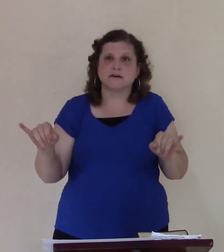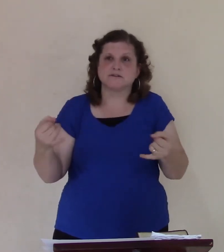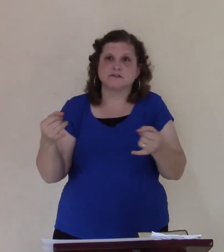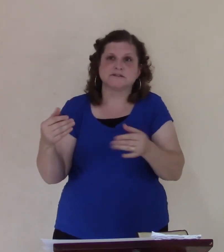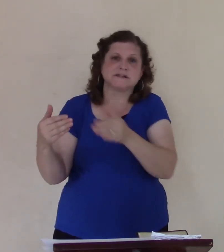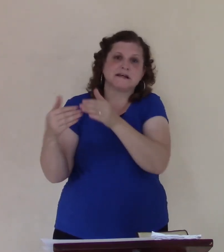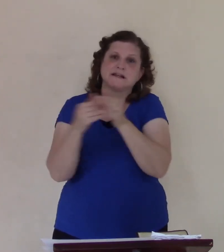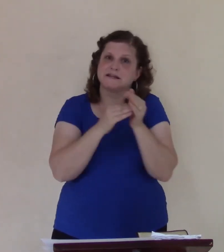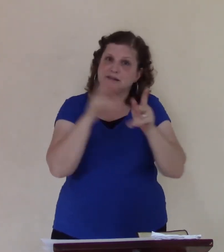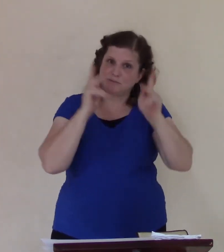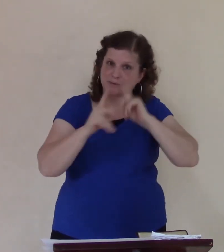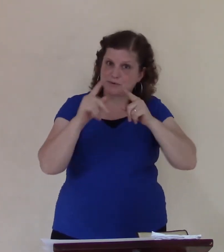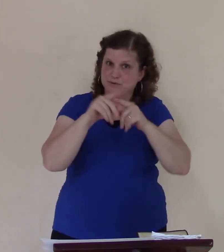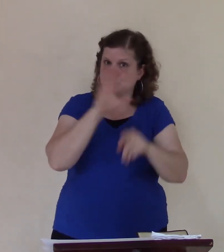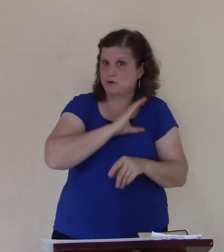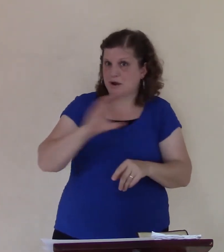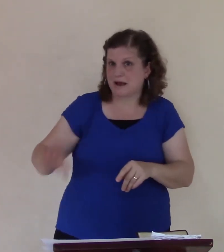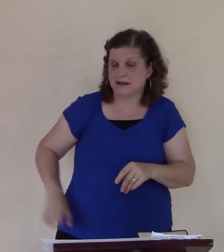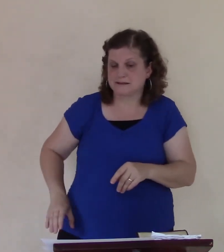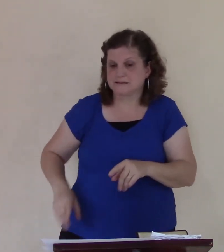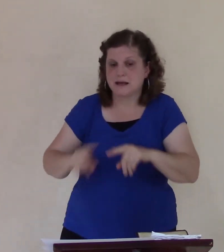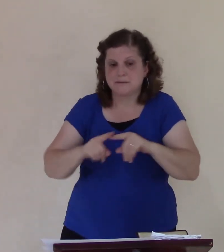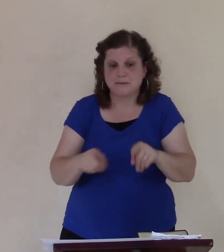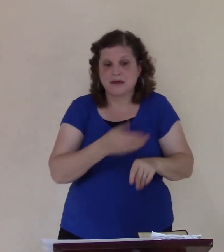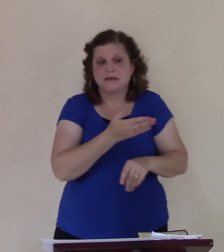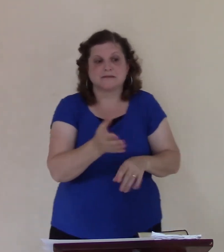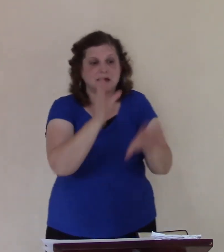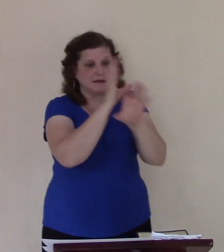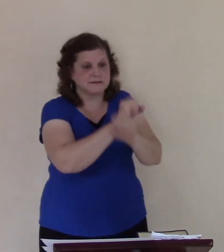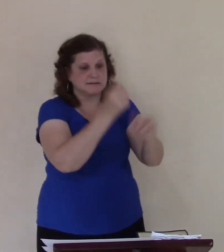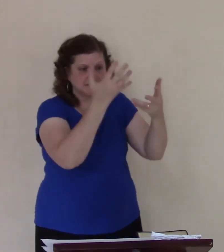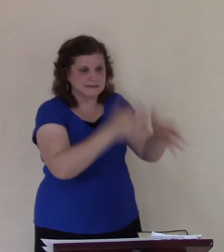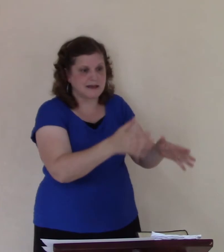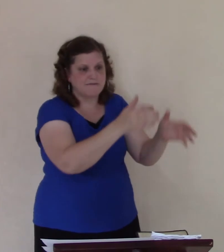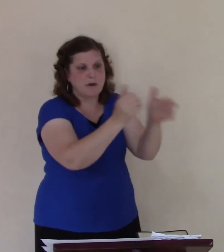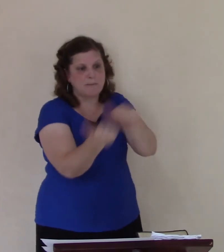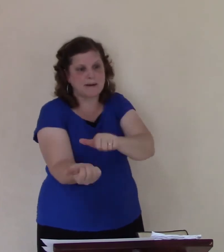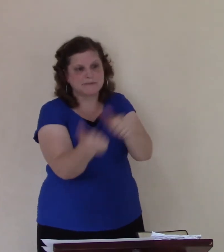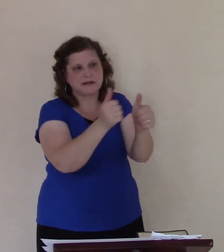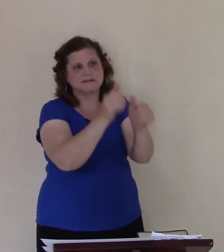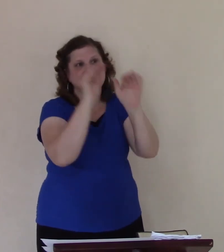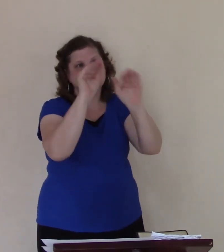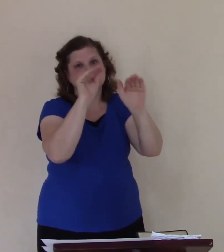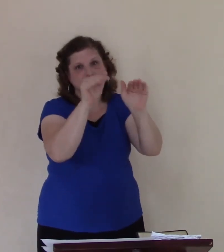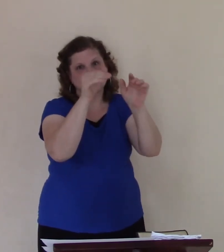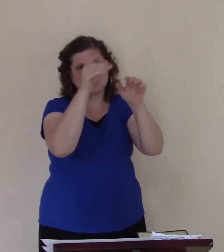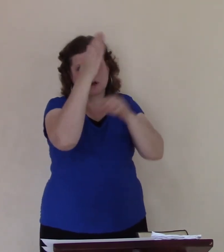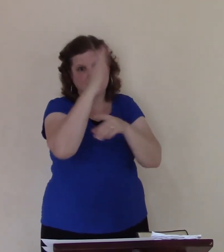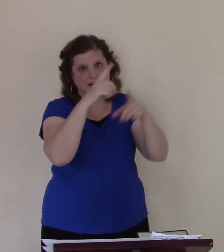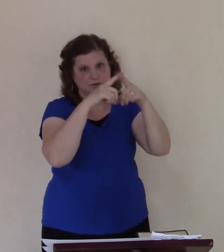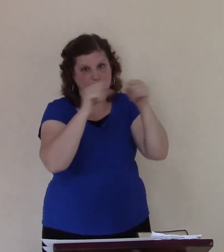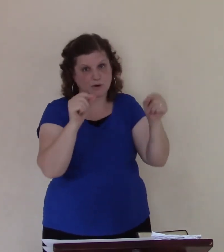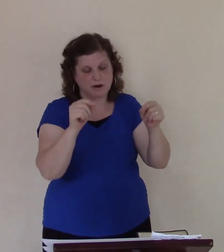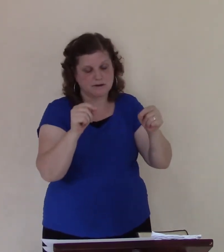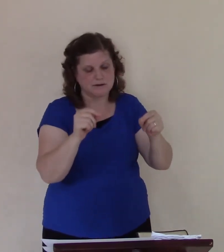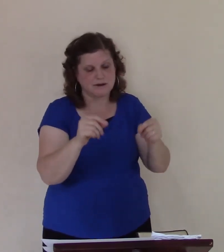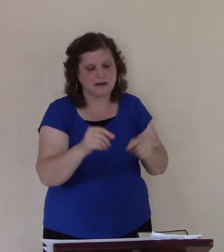but they get saved, they get baptized, we teach them the word of God, so now they get saved, their children get saved,